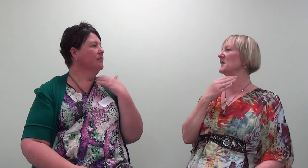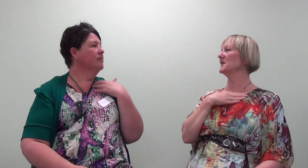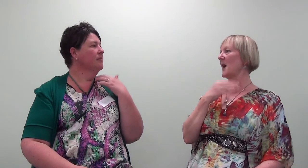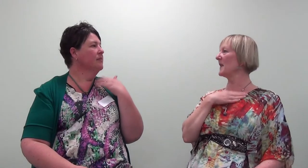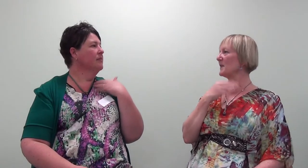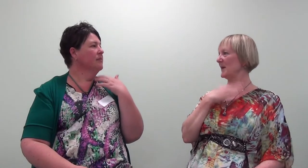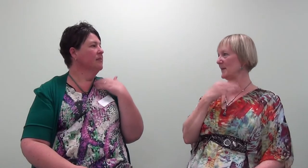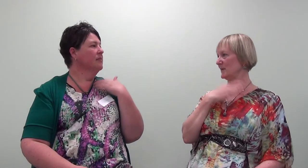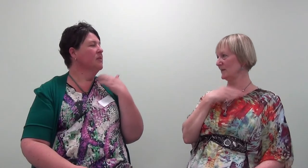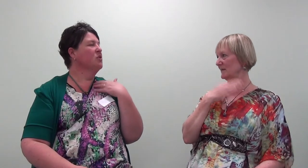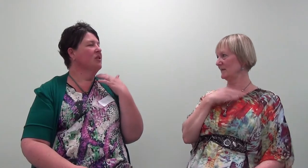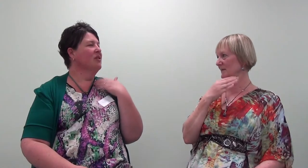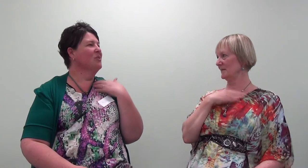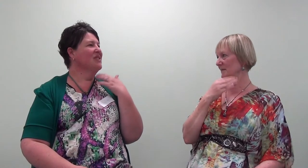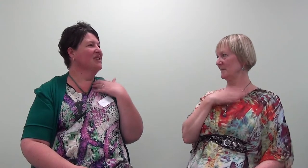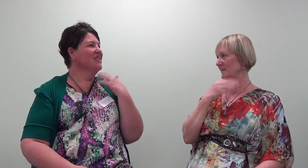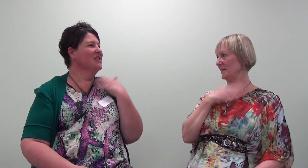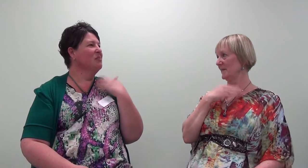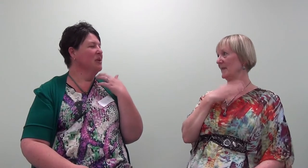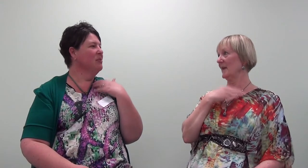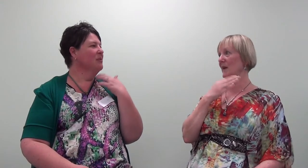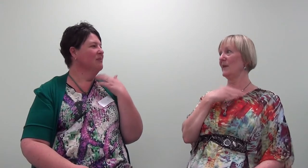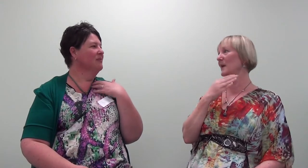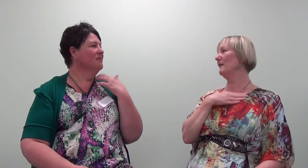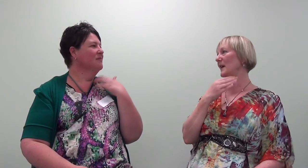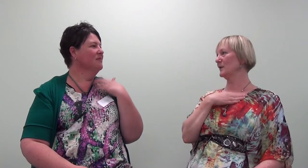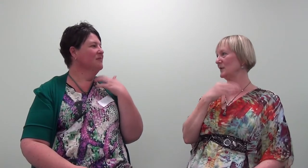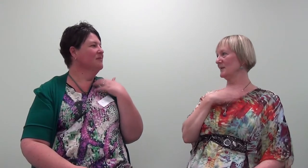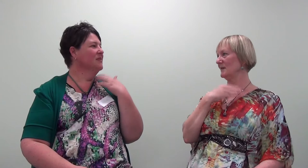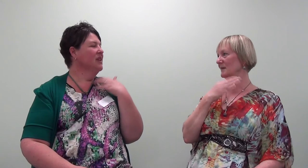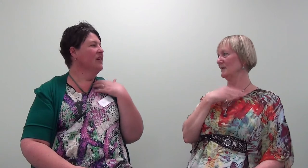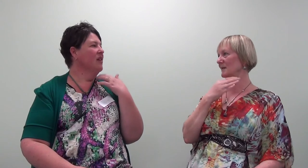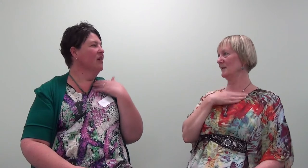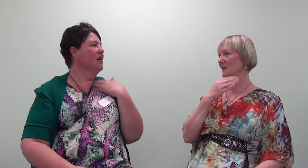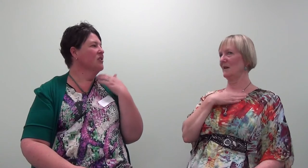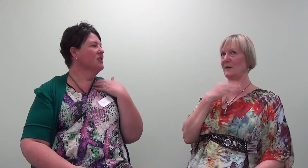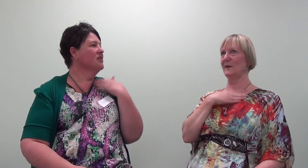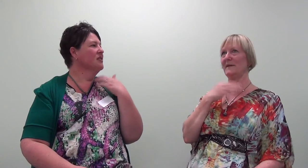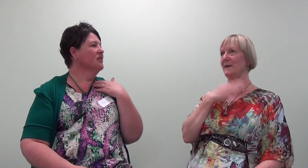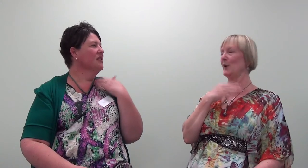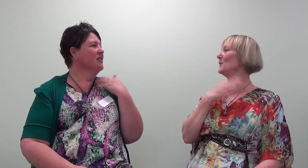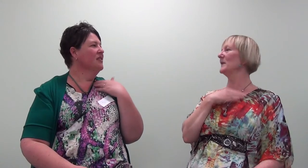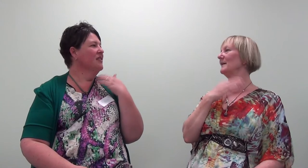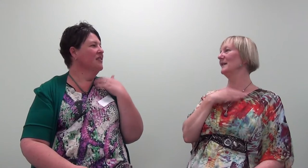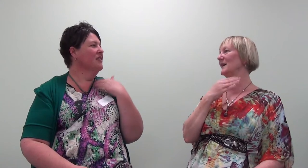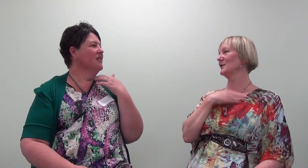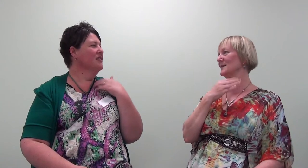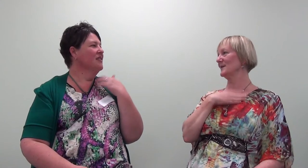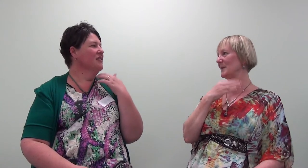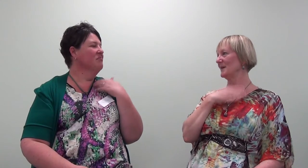protect other people. And their reactions. And I don't even know what their reactions would be.